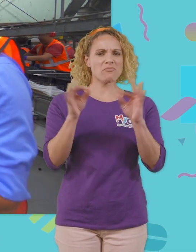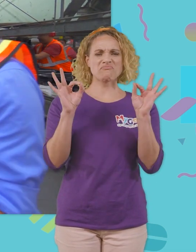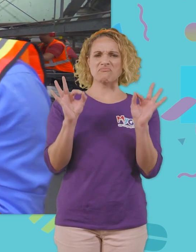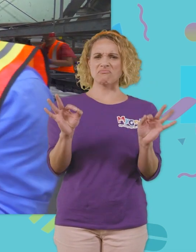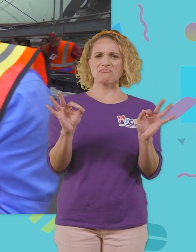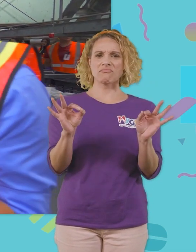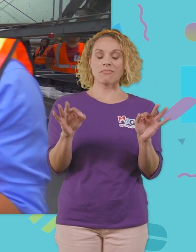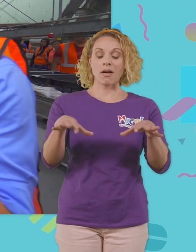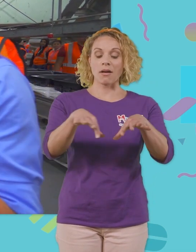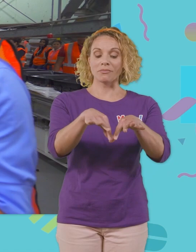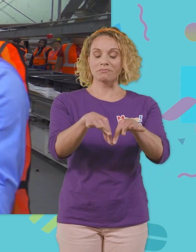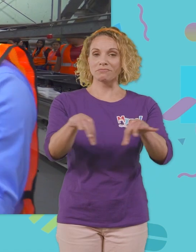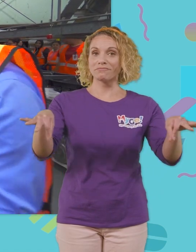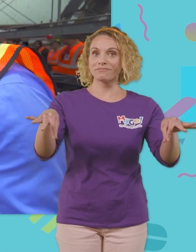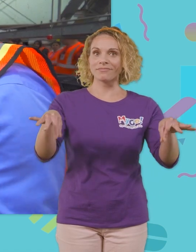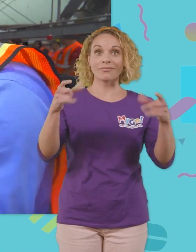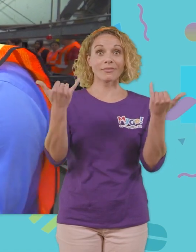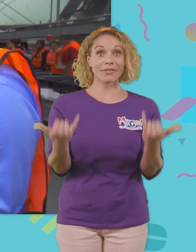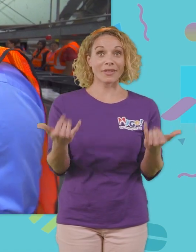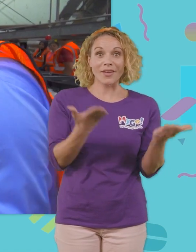i seal it all up now this goes to the store